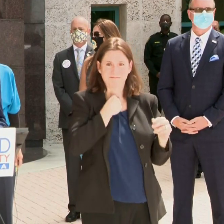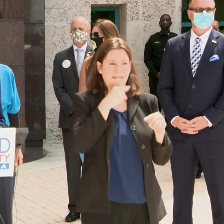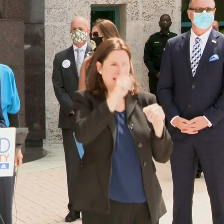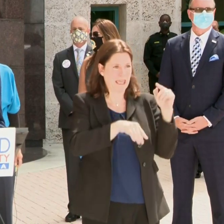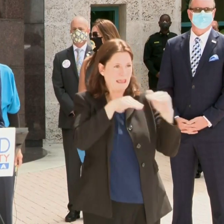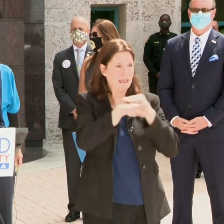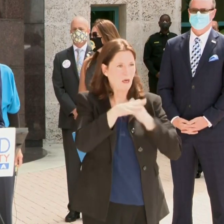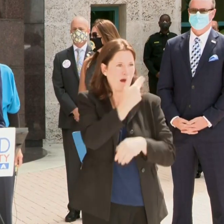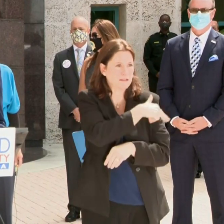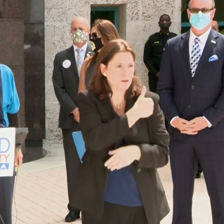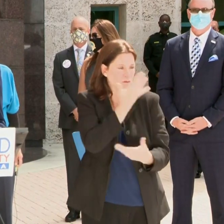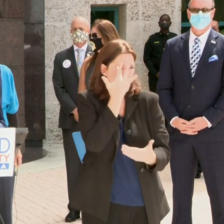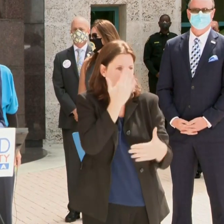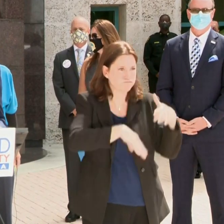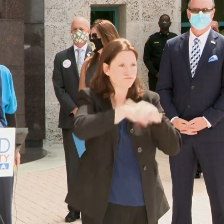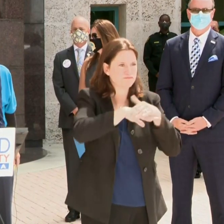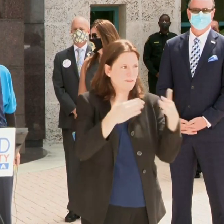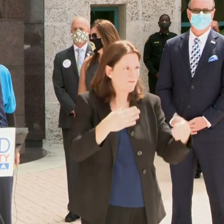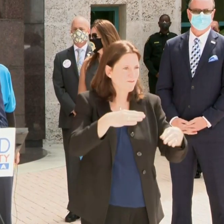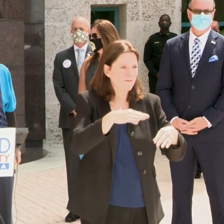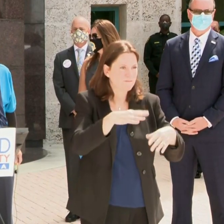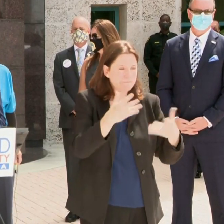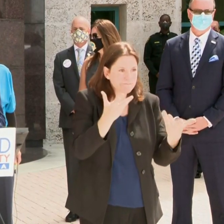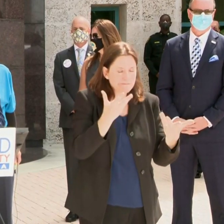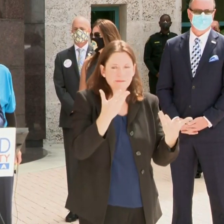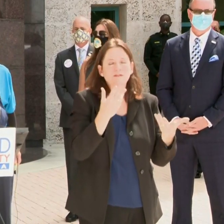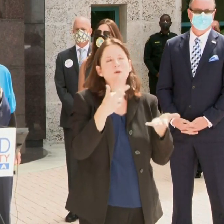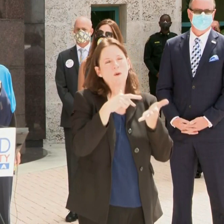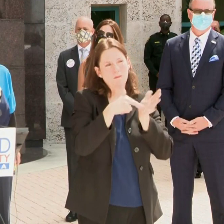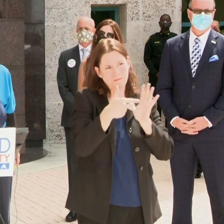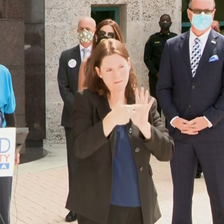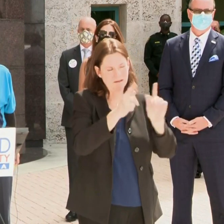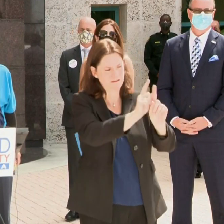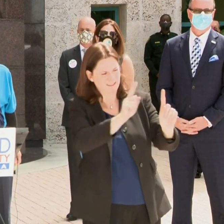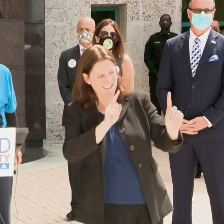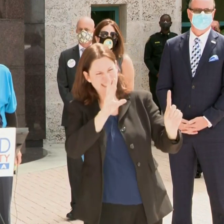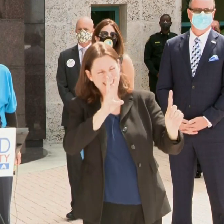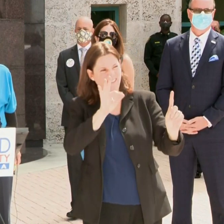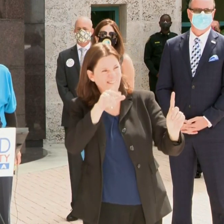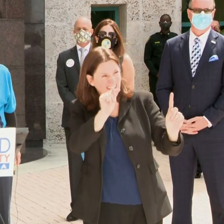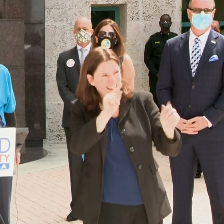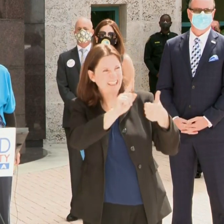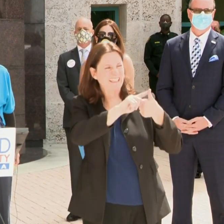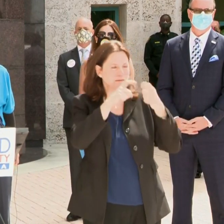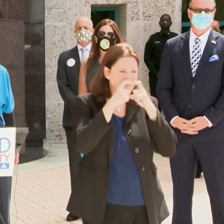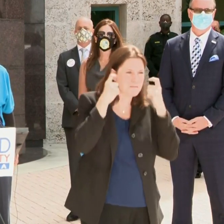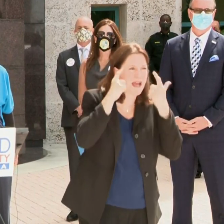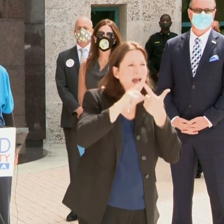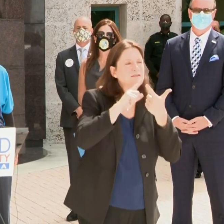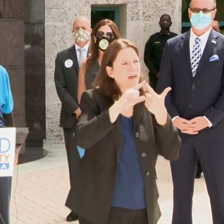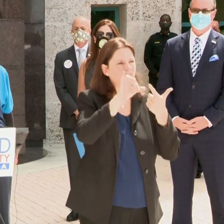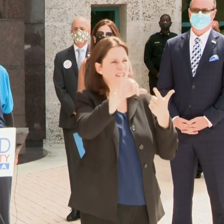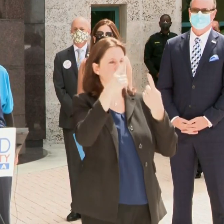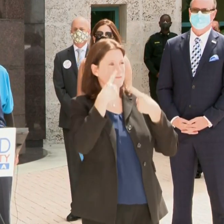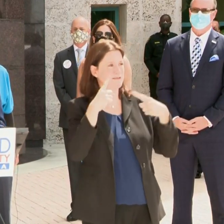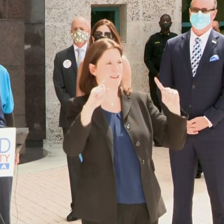So we know that social distancing and wearing a face covering a mask works.